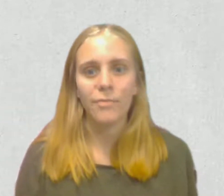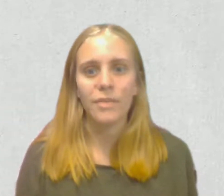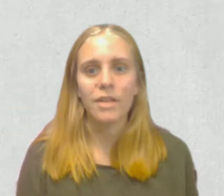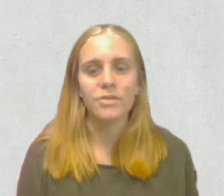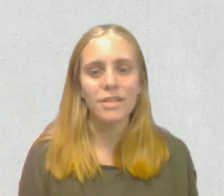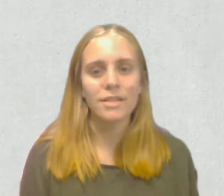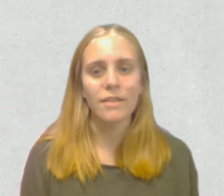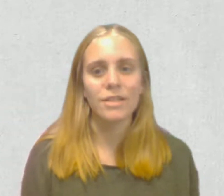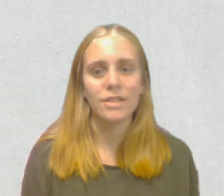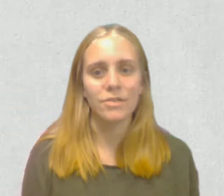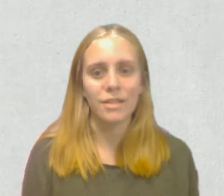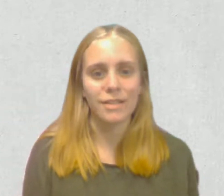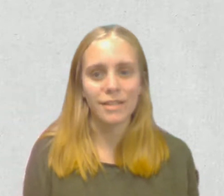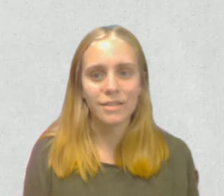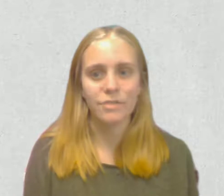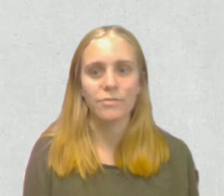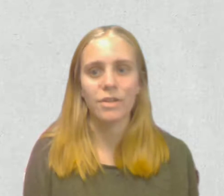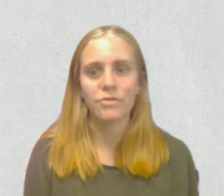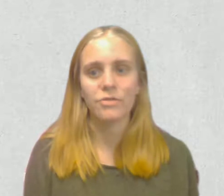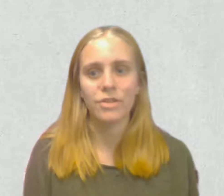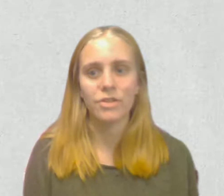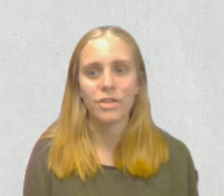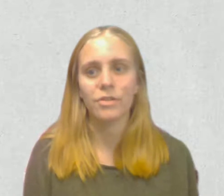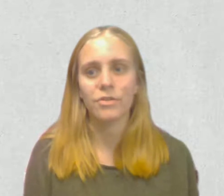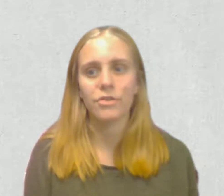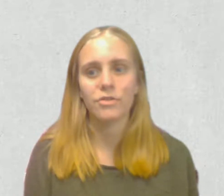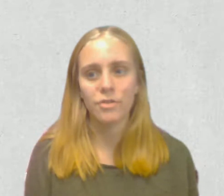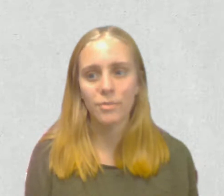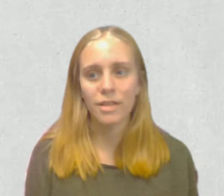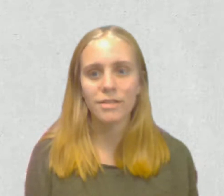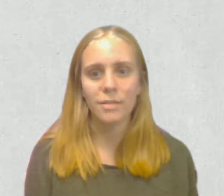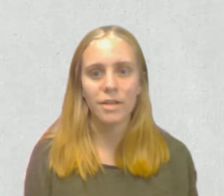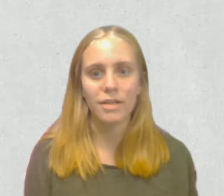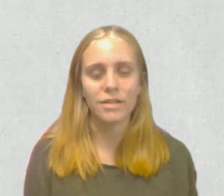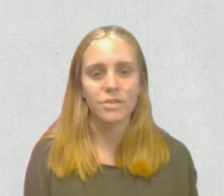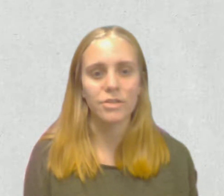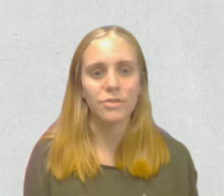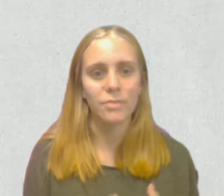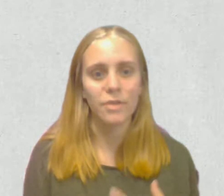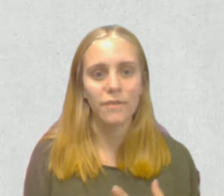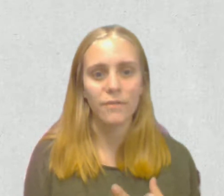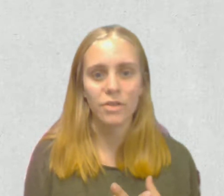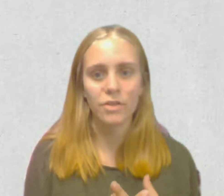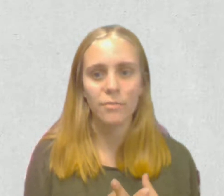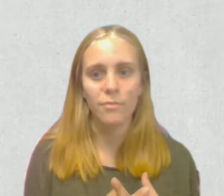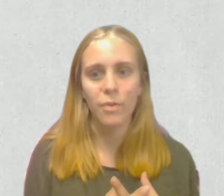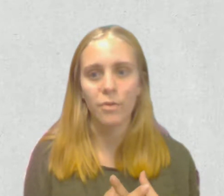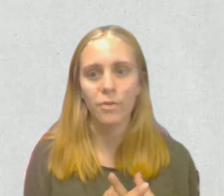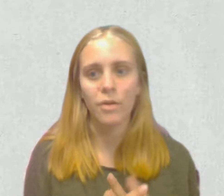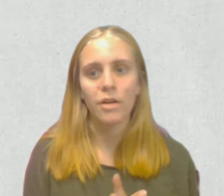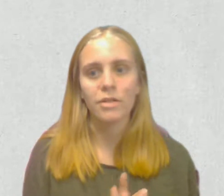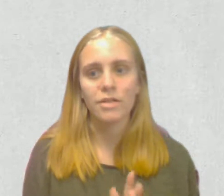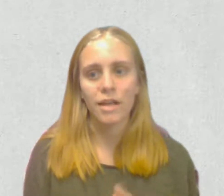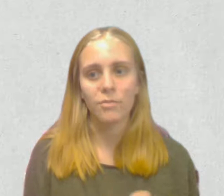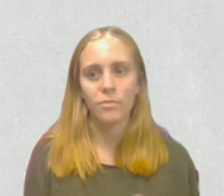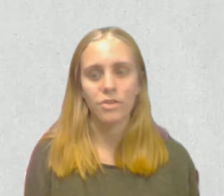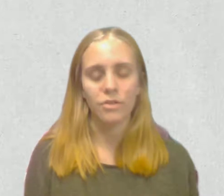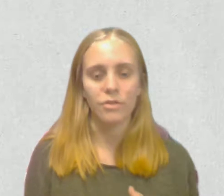In 2017 and 2019, restoration included stream bank stabilization using PA fish and boat design, which